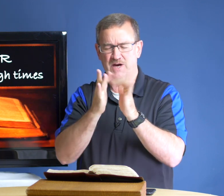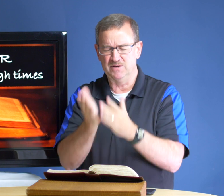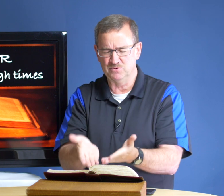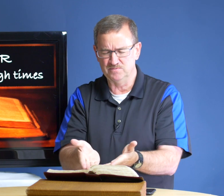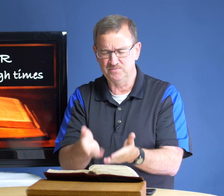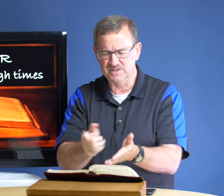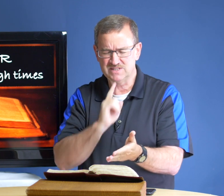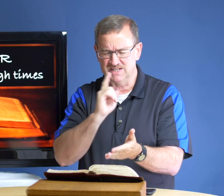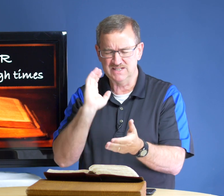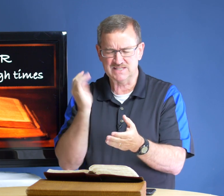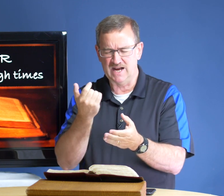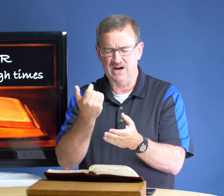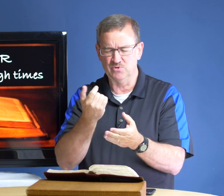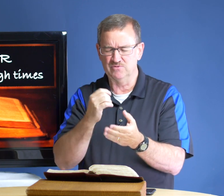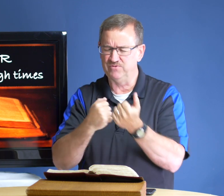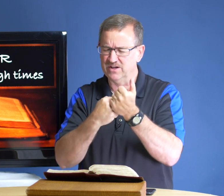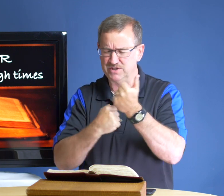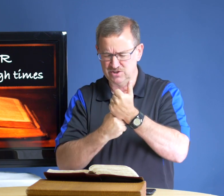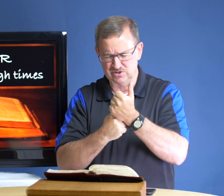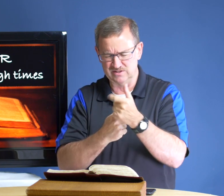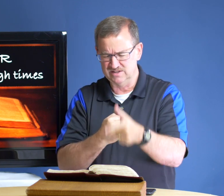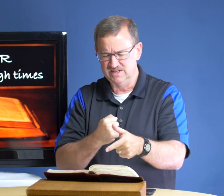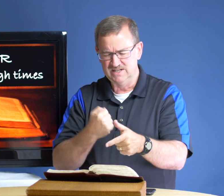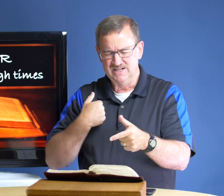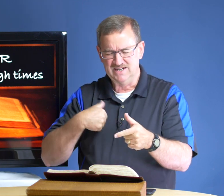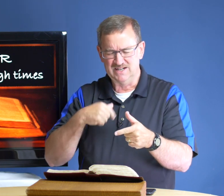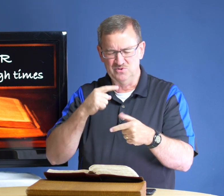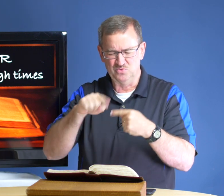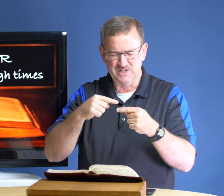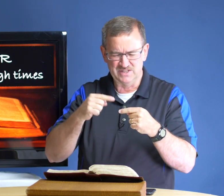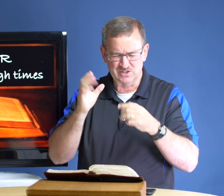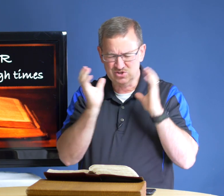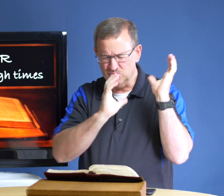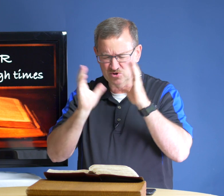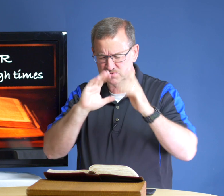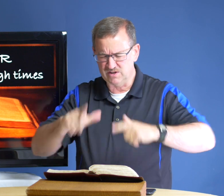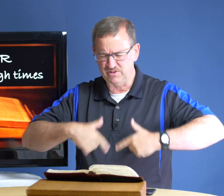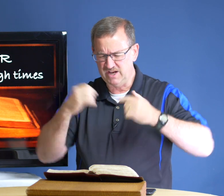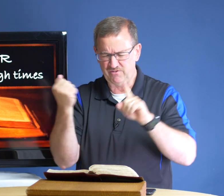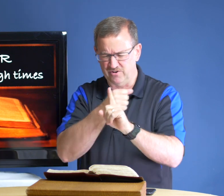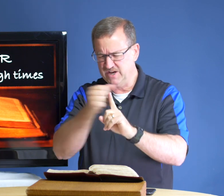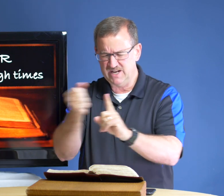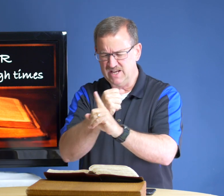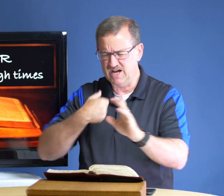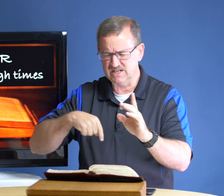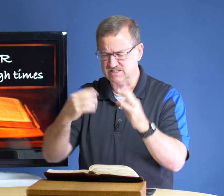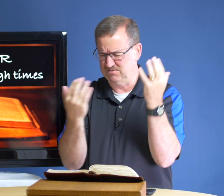bible this is our foundation uh when the storms of life are hitting us and